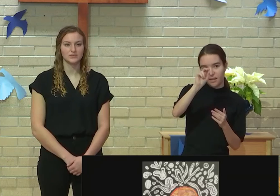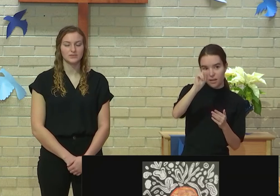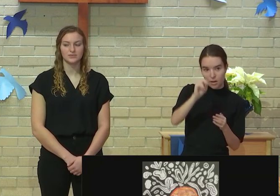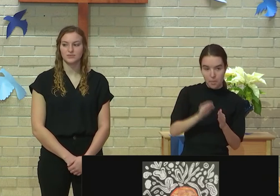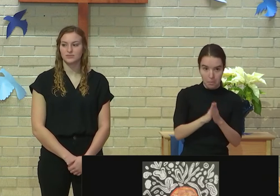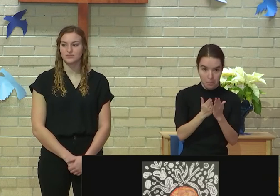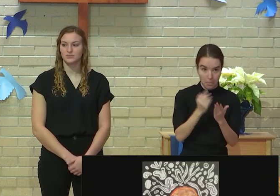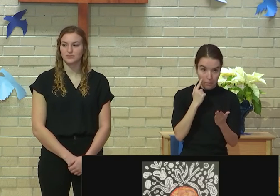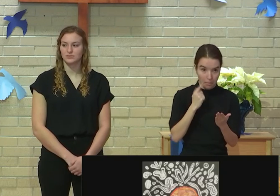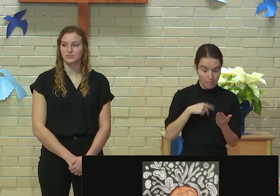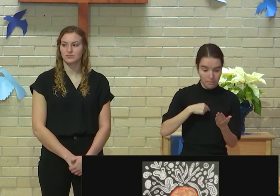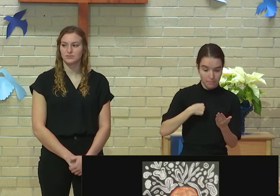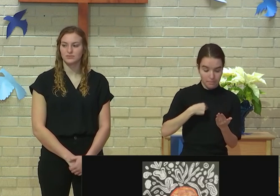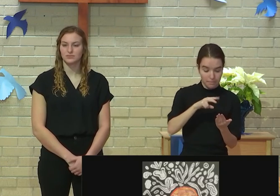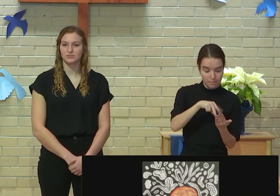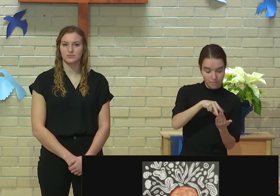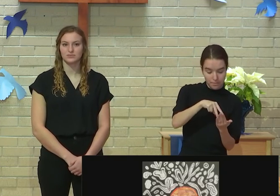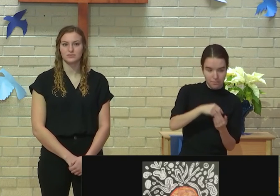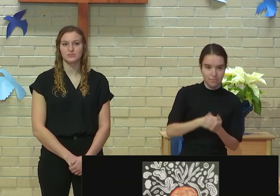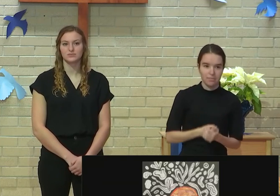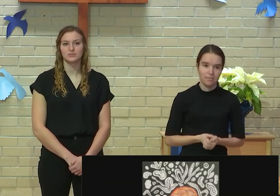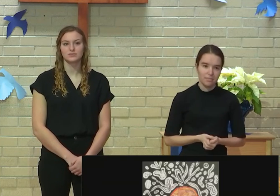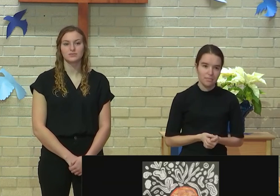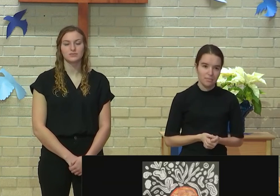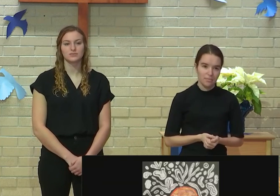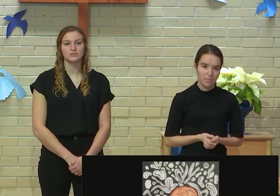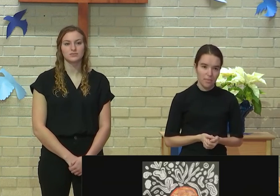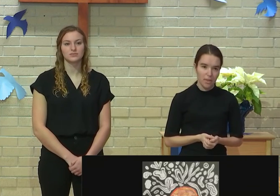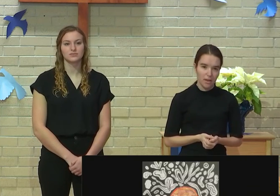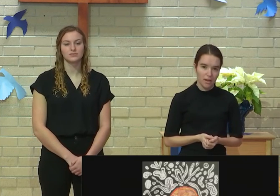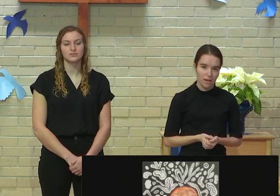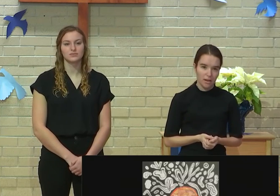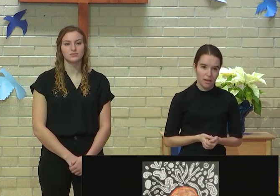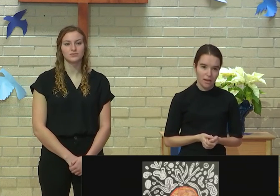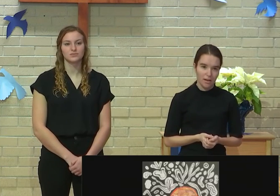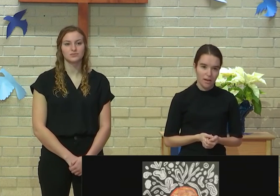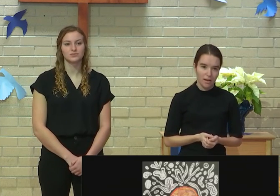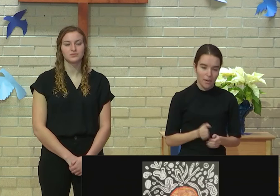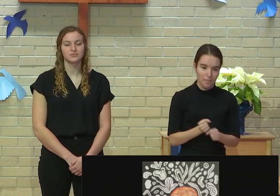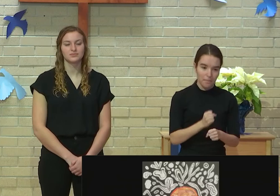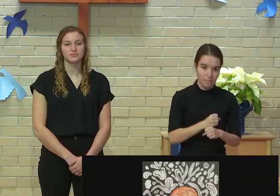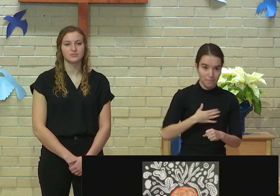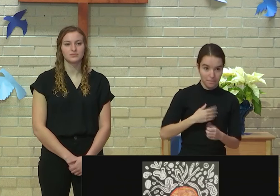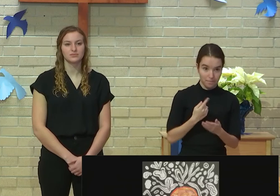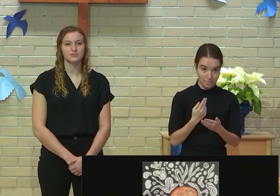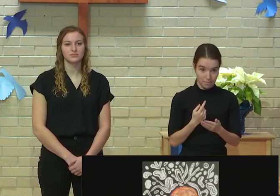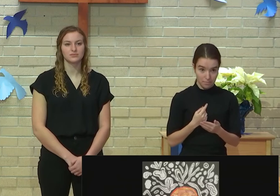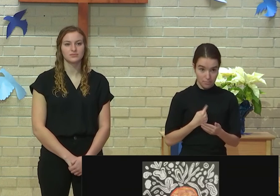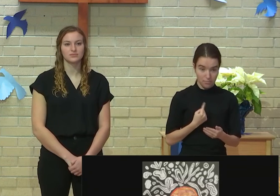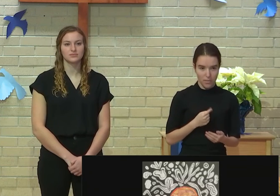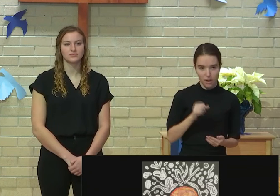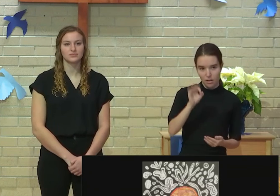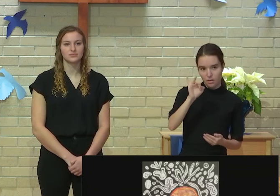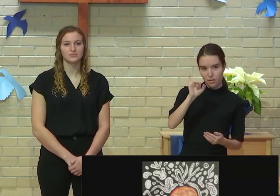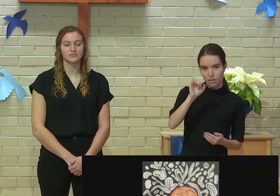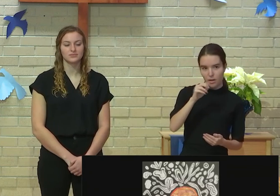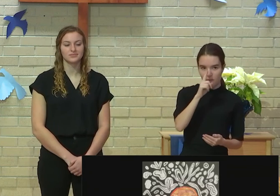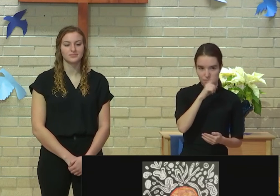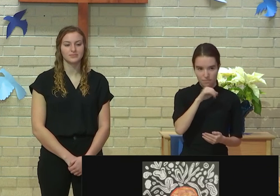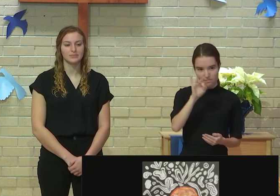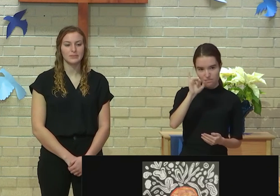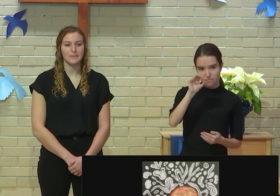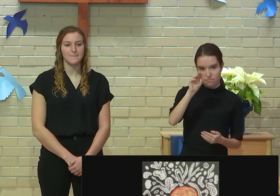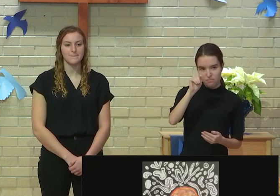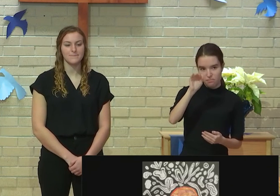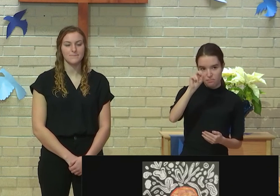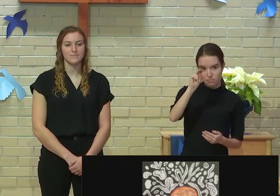created my own fictional stories. And yeah, the process